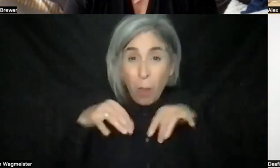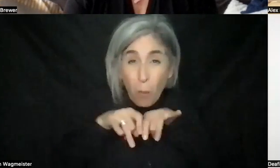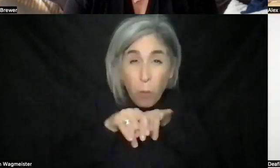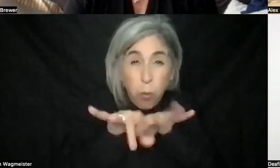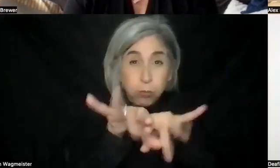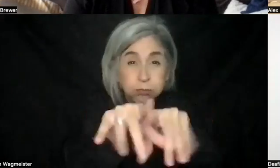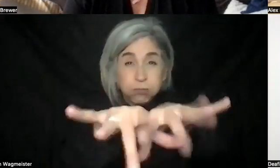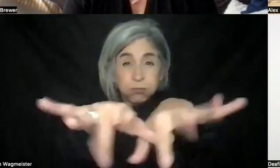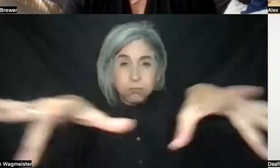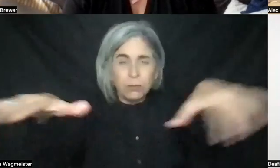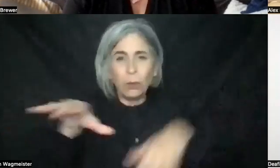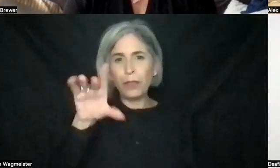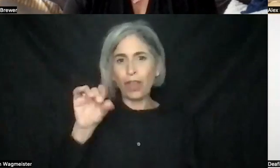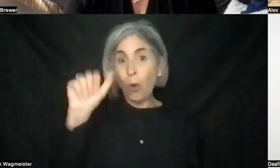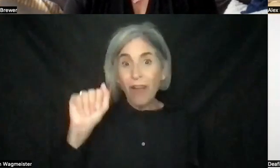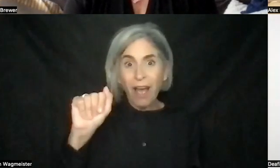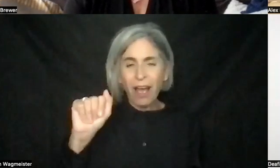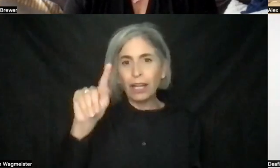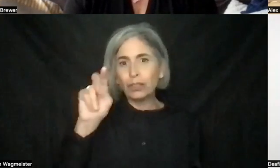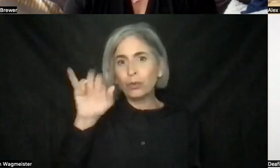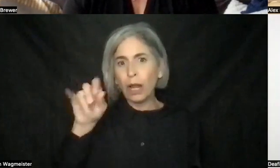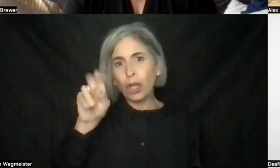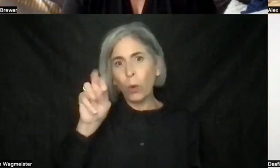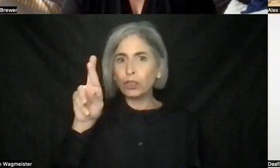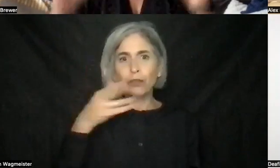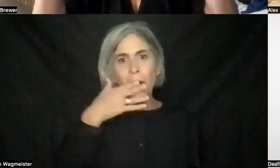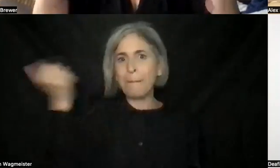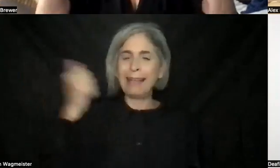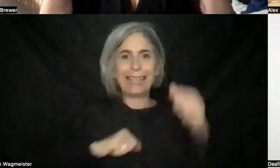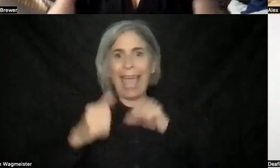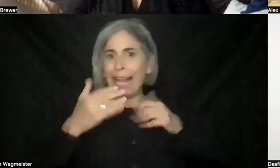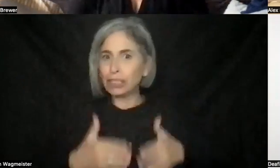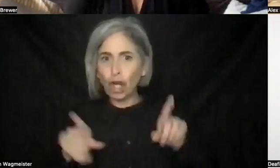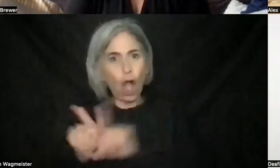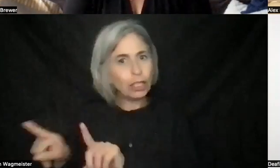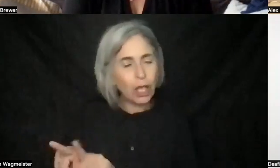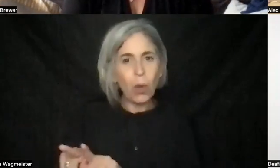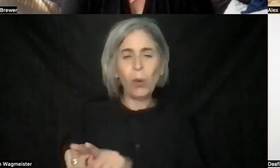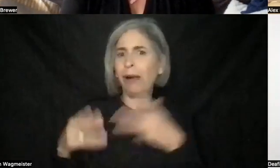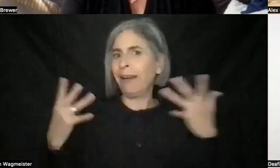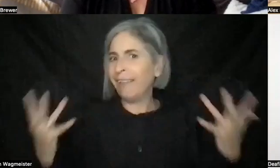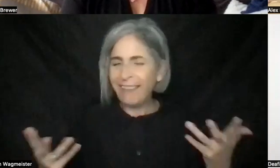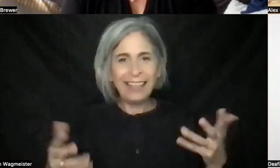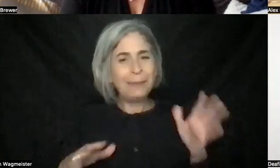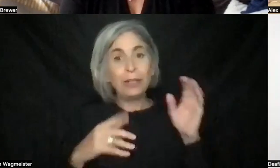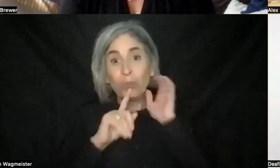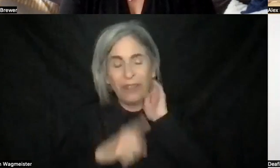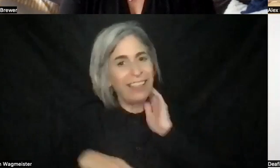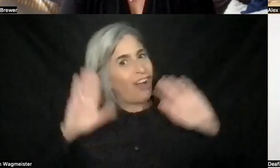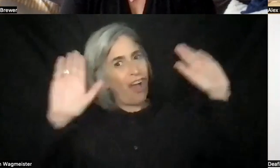of CODA coming out and Troy Coatser winning best actor as well. It's it was it was pretty fantastic to see that it's really